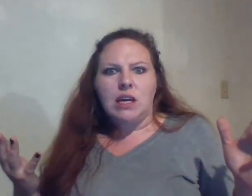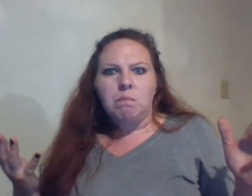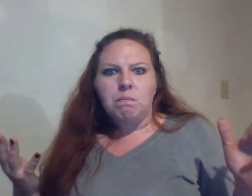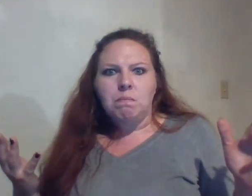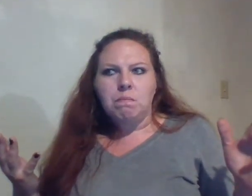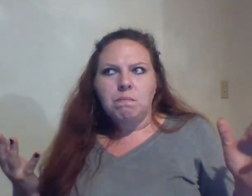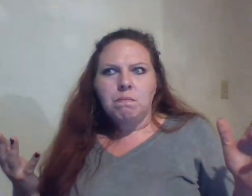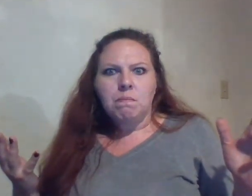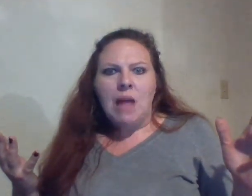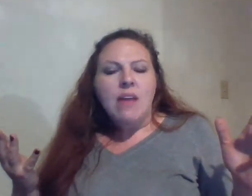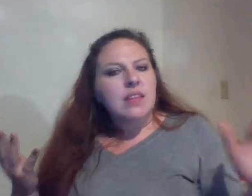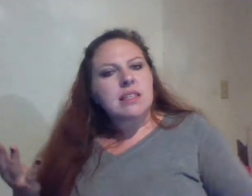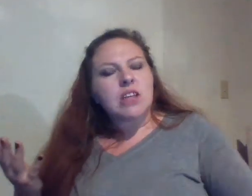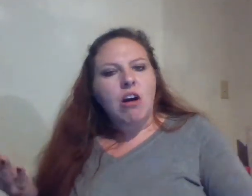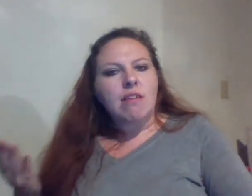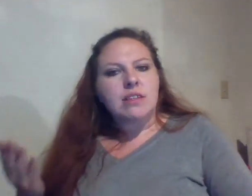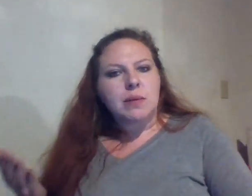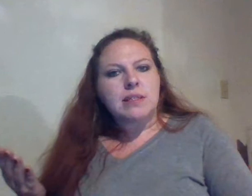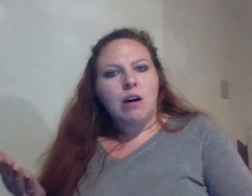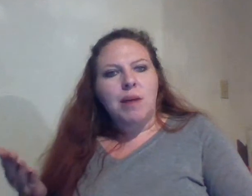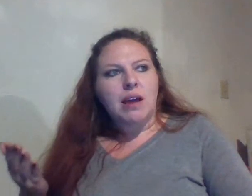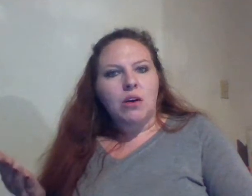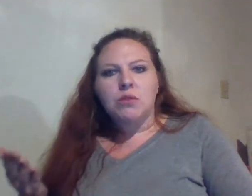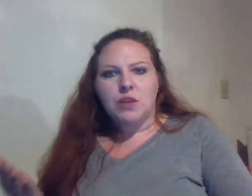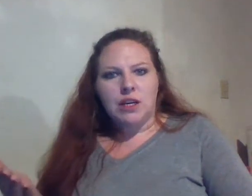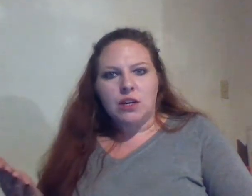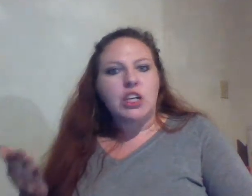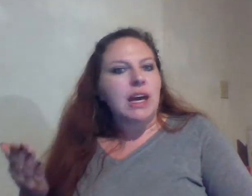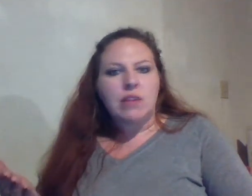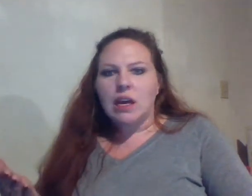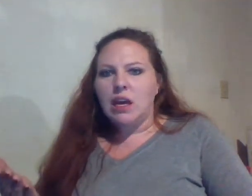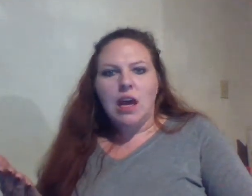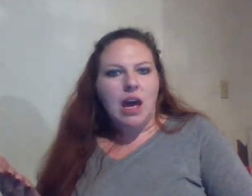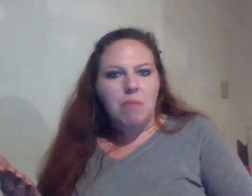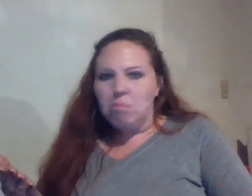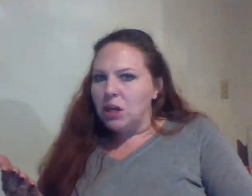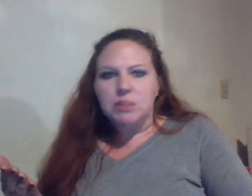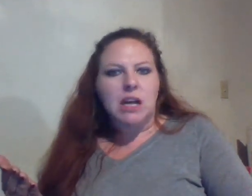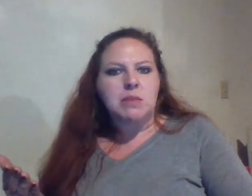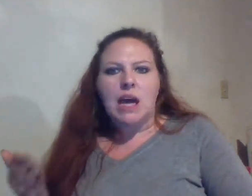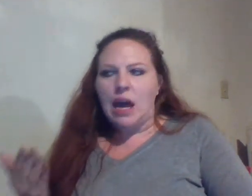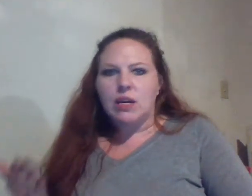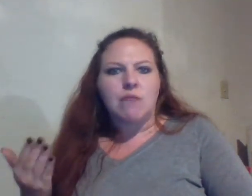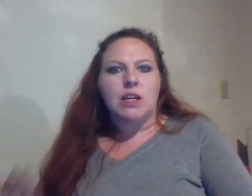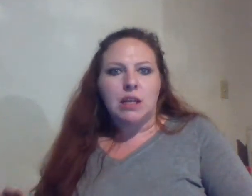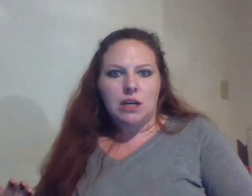this is a car that Teresa Halbach had owned for years she handled that key multiple times a day every day for years